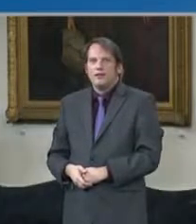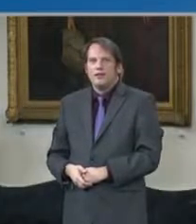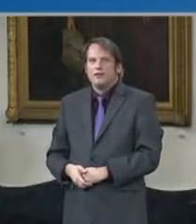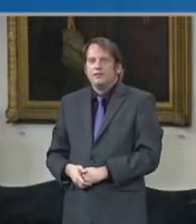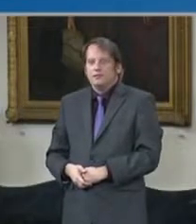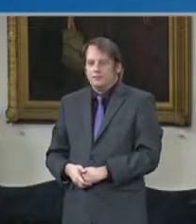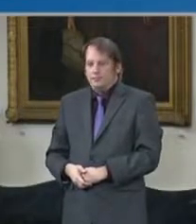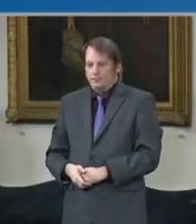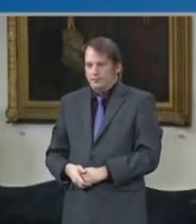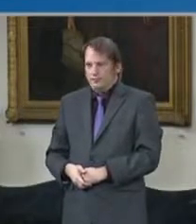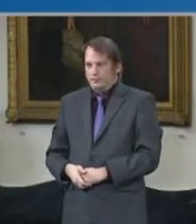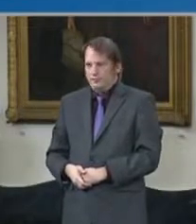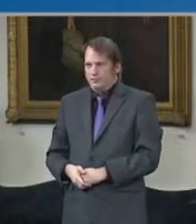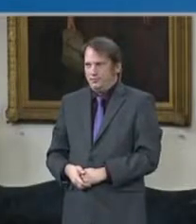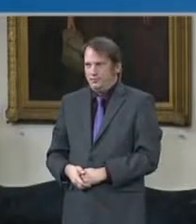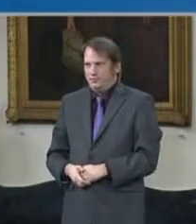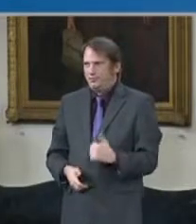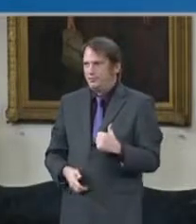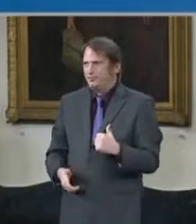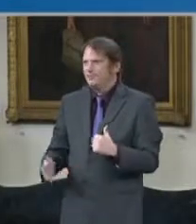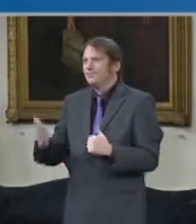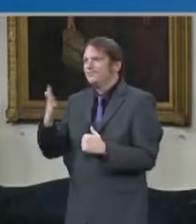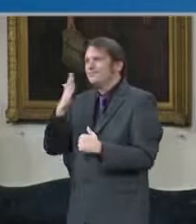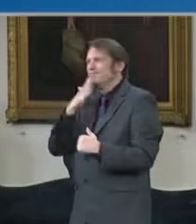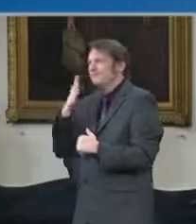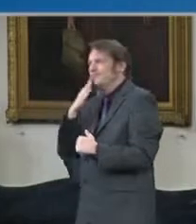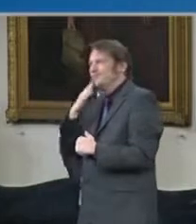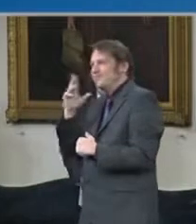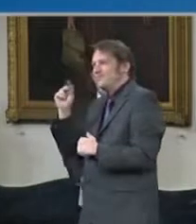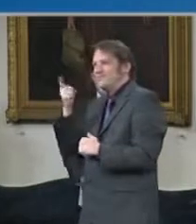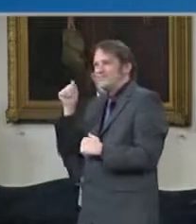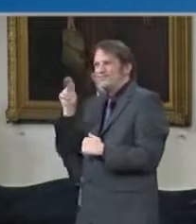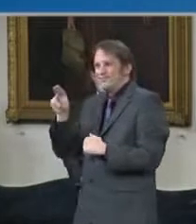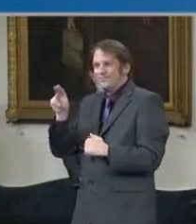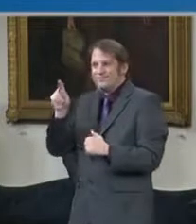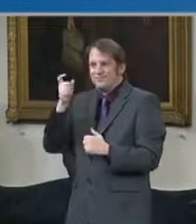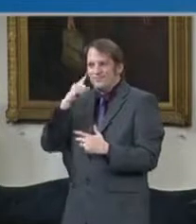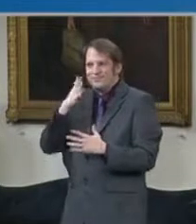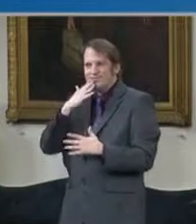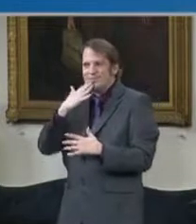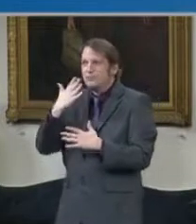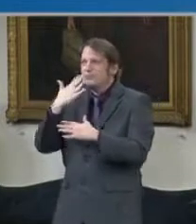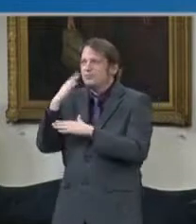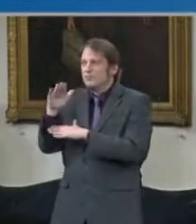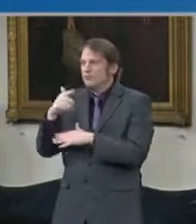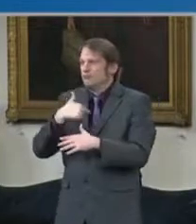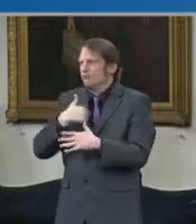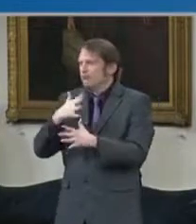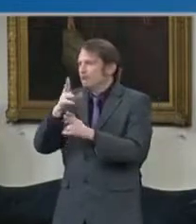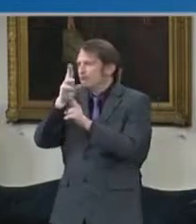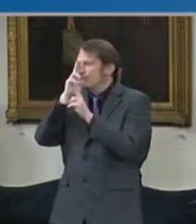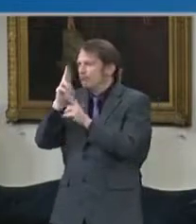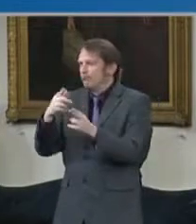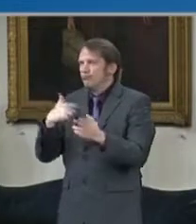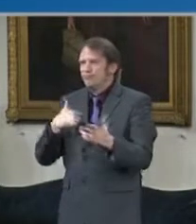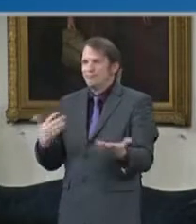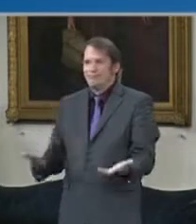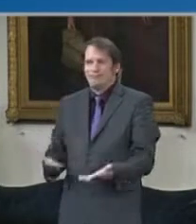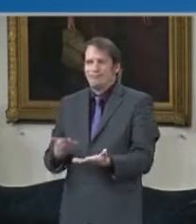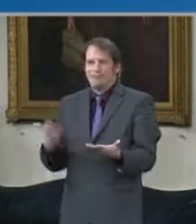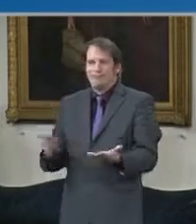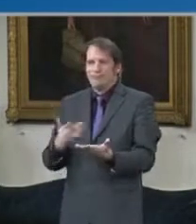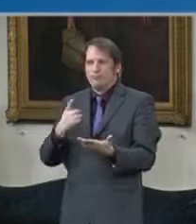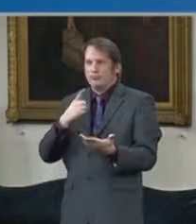Thank you, Governor Hogan. Good afternoon, everyone. It's always an honor to get a chance to talk about what a wonderful partnership we've had